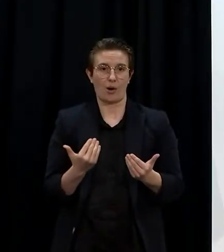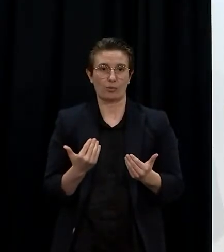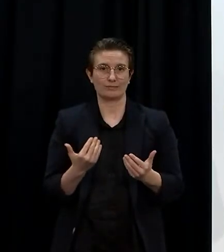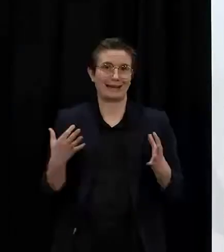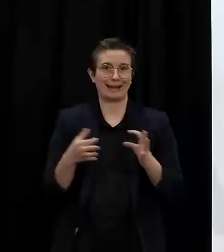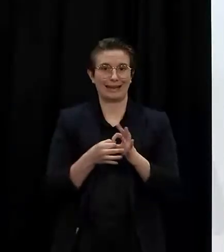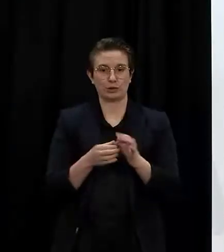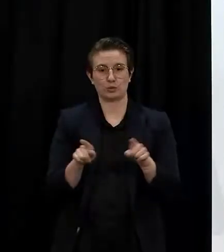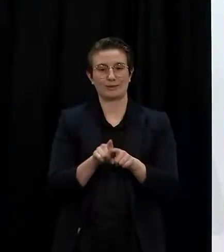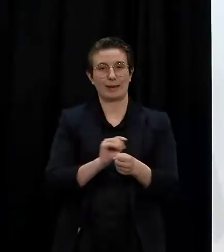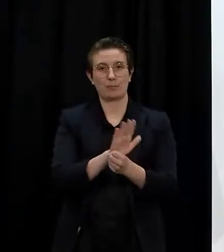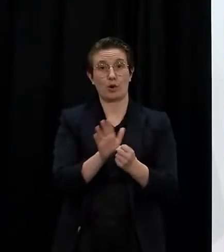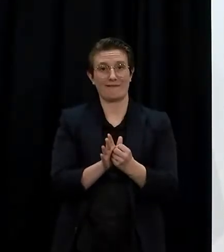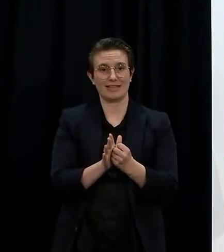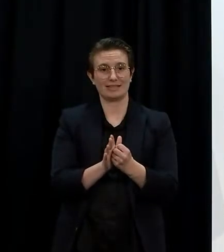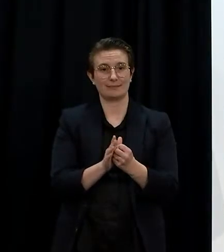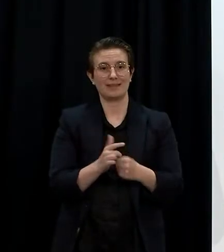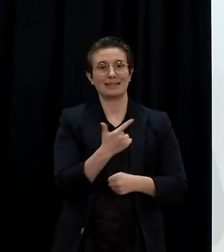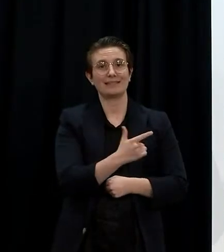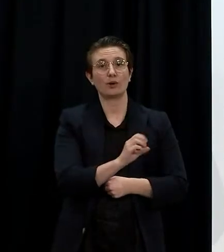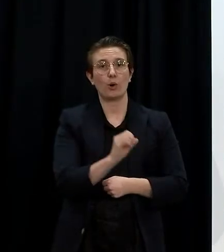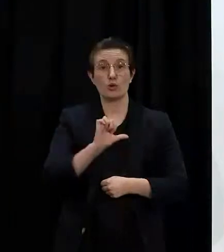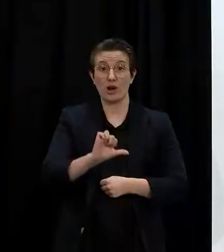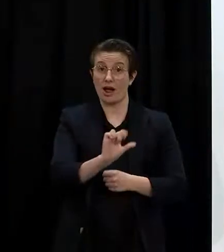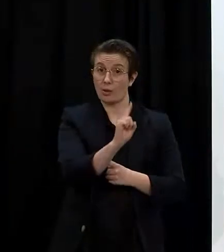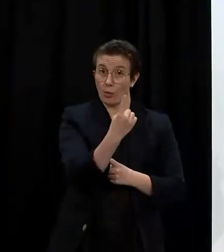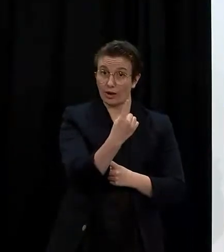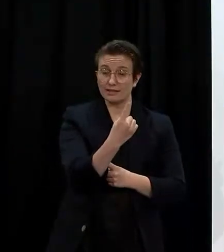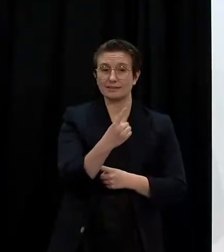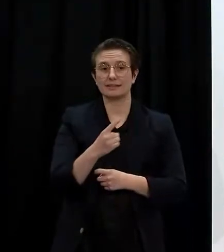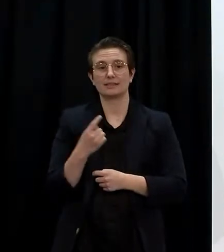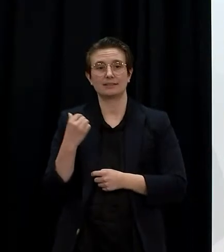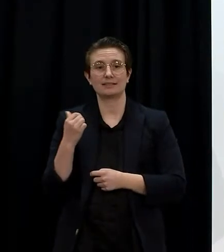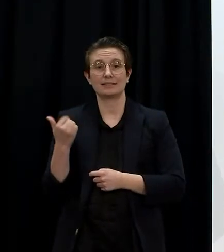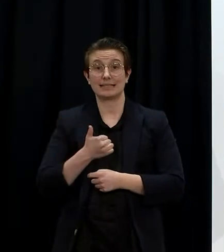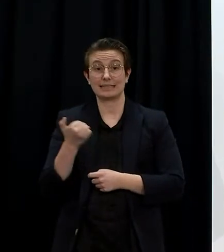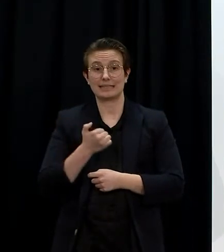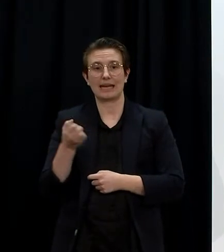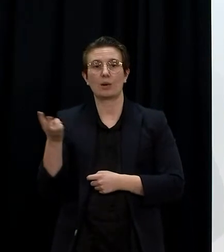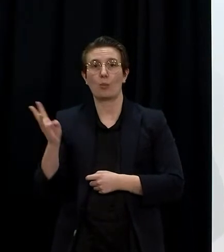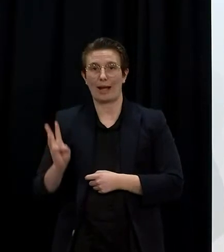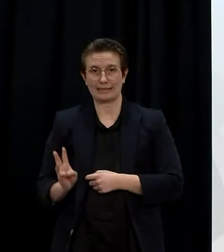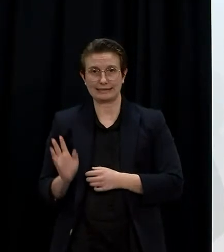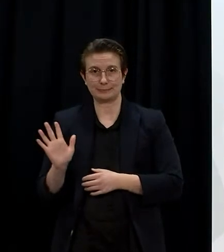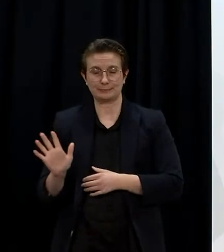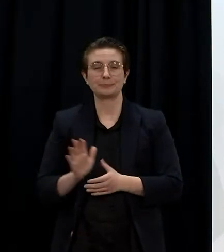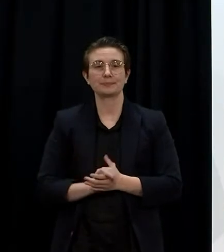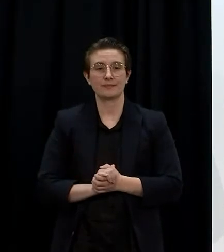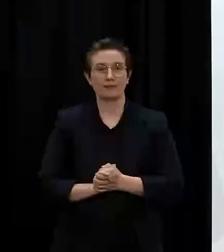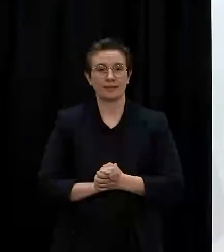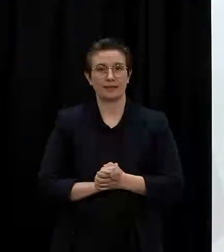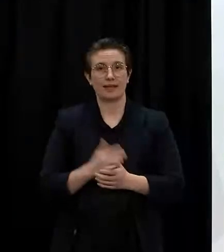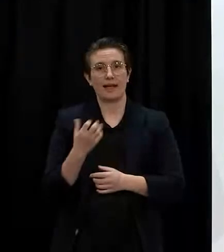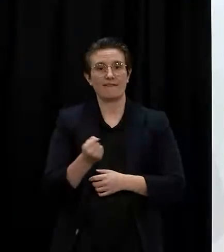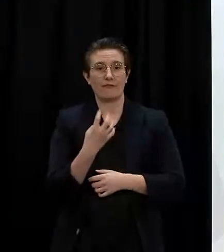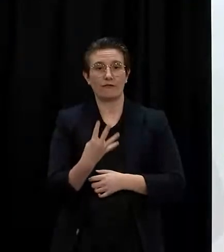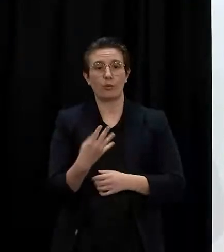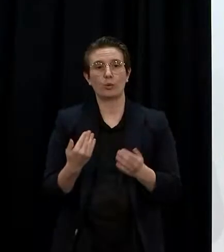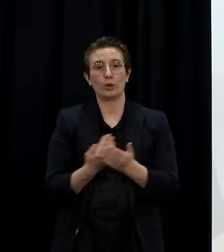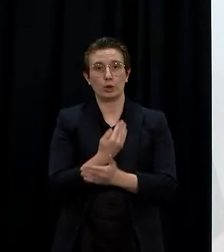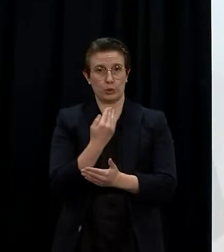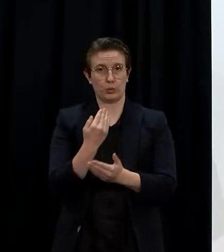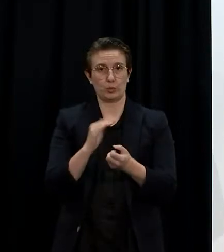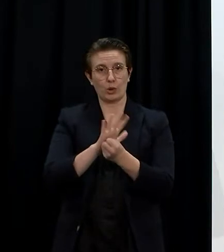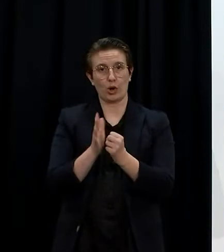709 of these in Auckland and 16 in Wellington. There are further four cases to report in recent returnees in our